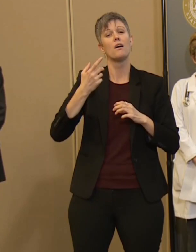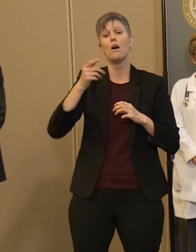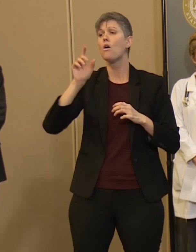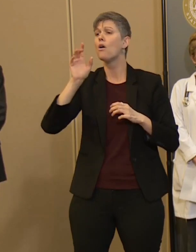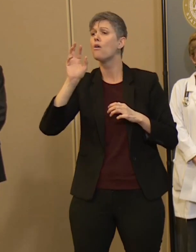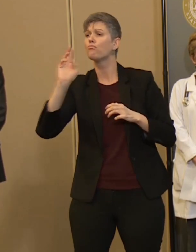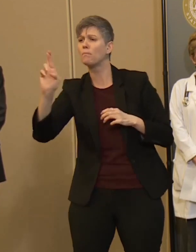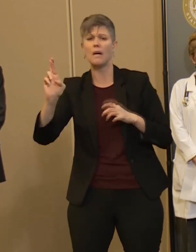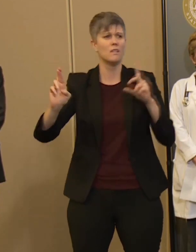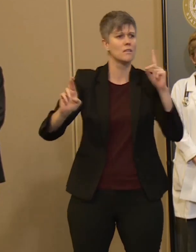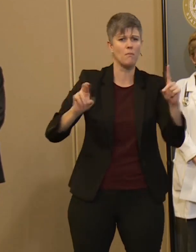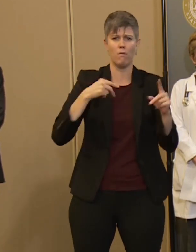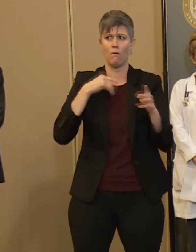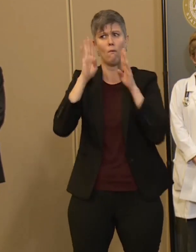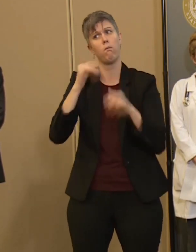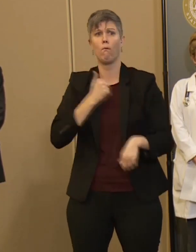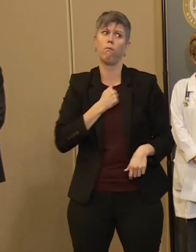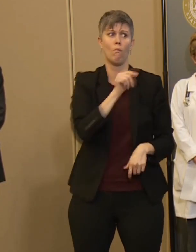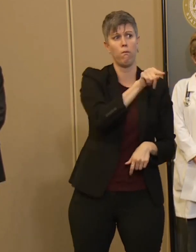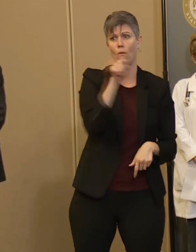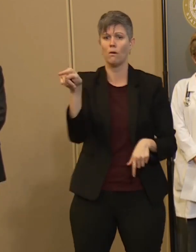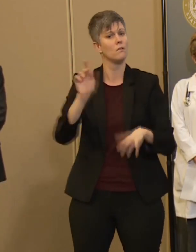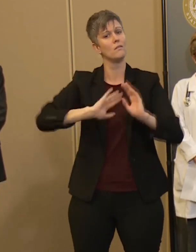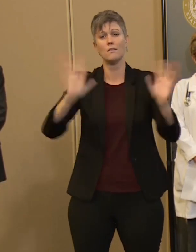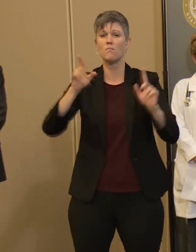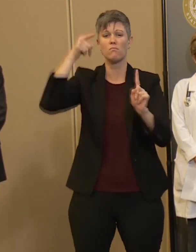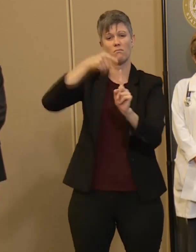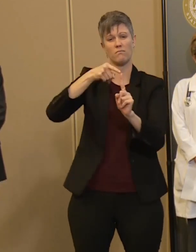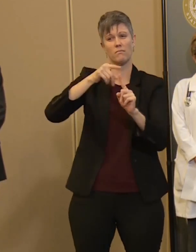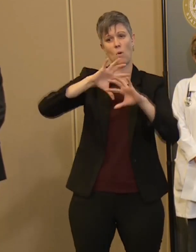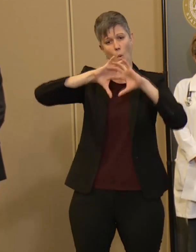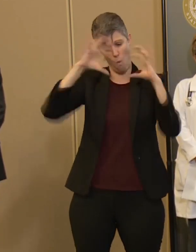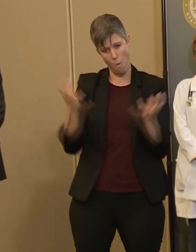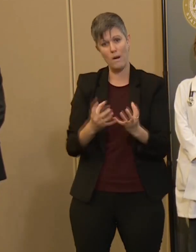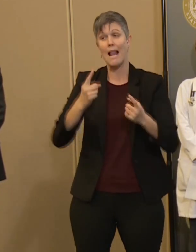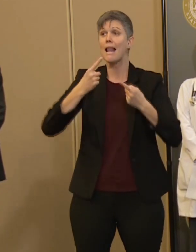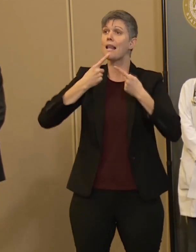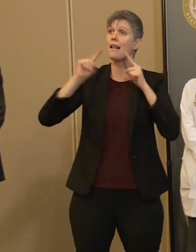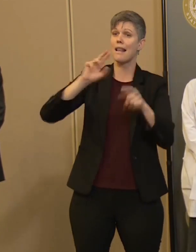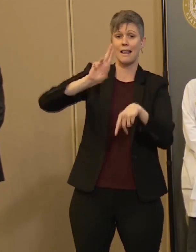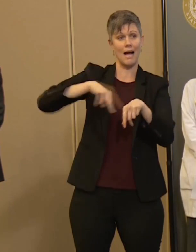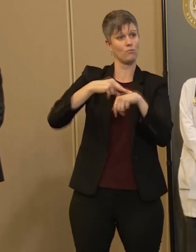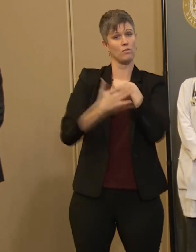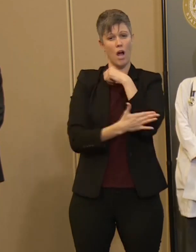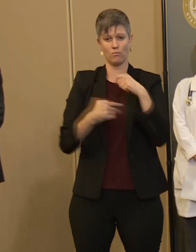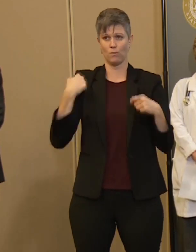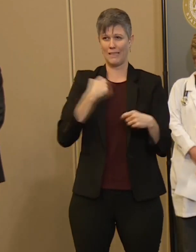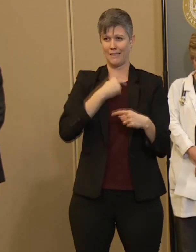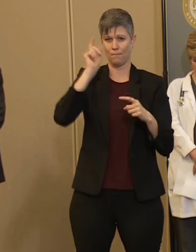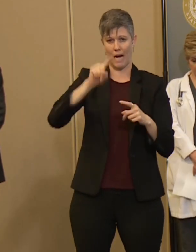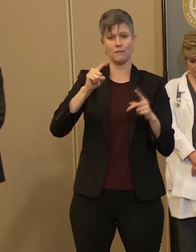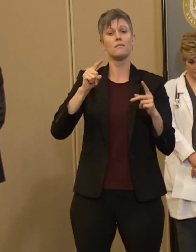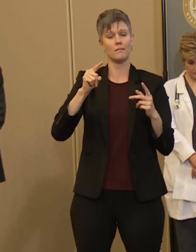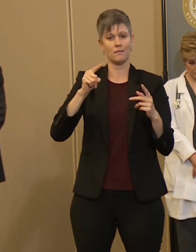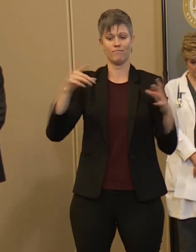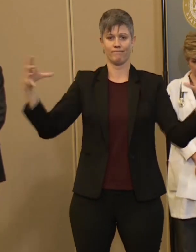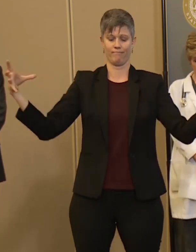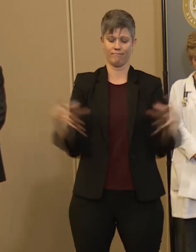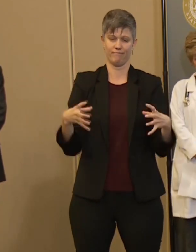To be successful as a nation in battling this war, we have to do it as one country.